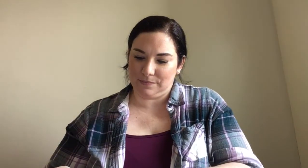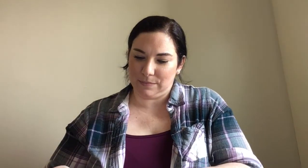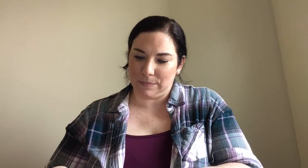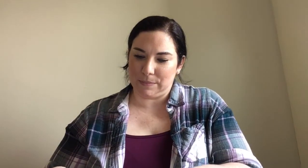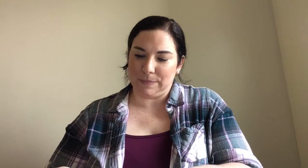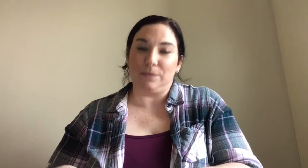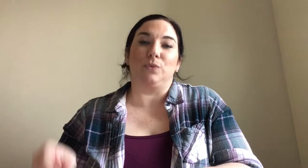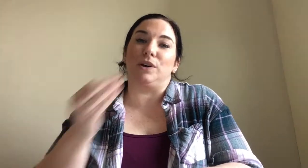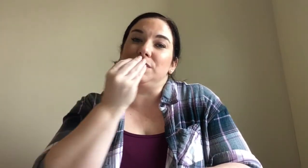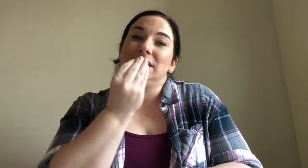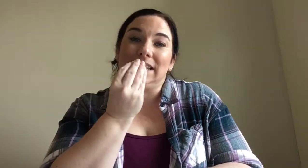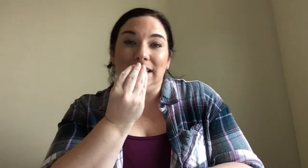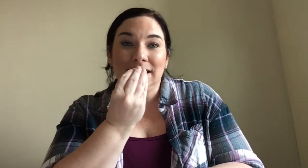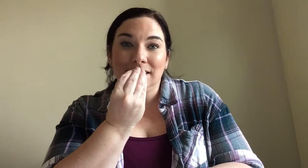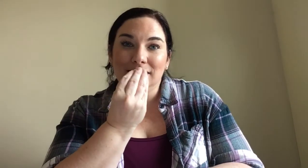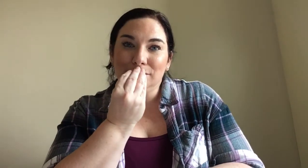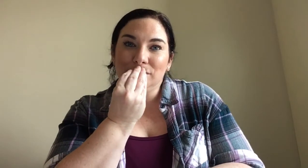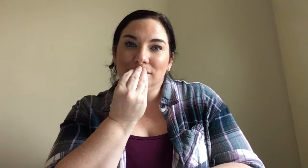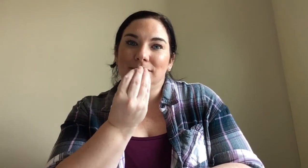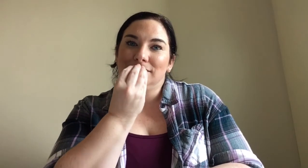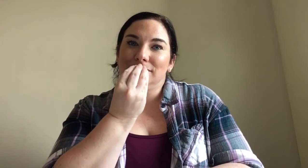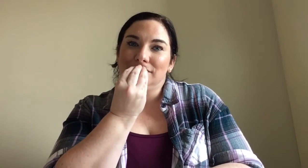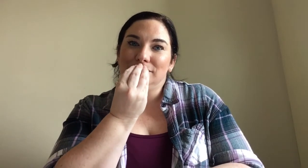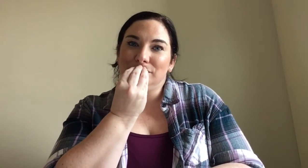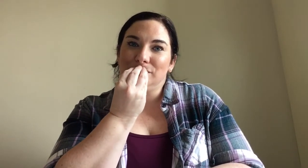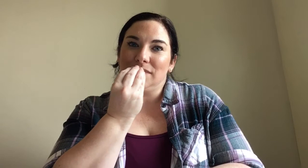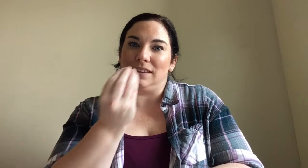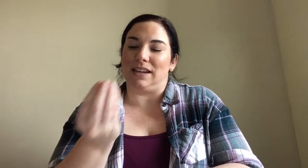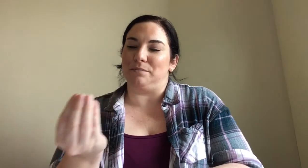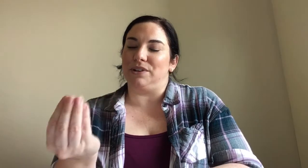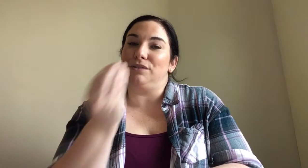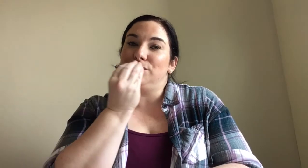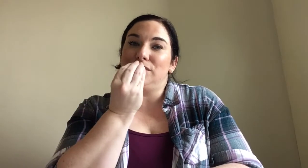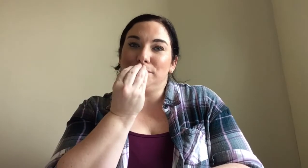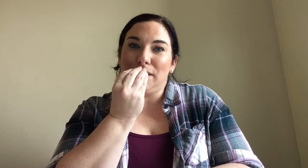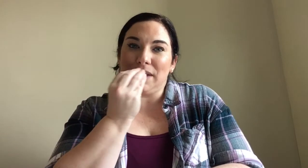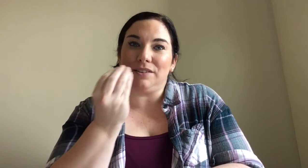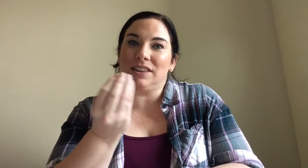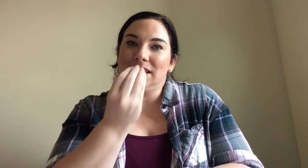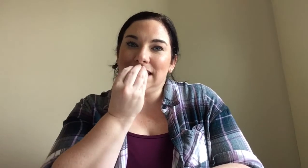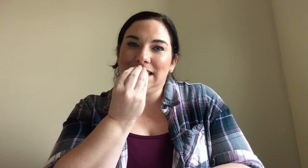I want to eat. Like I'm putting food in my mouth. Eat.